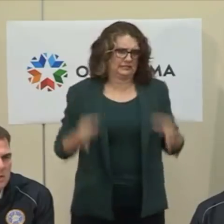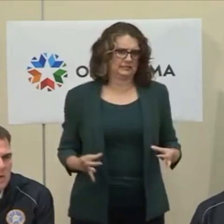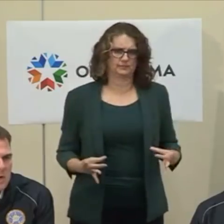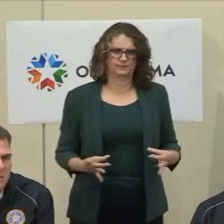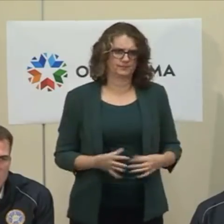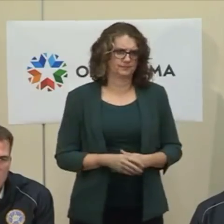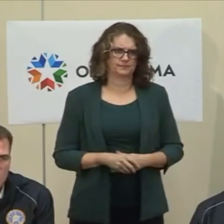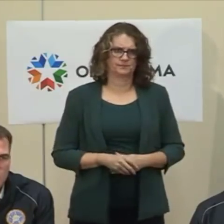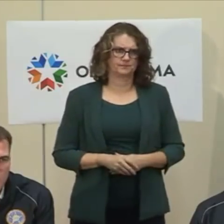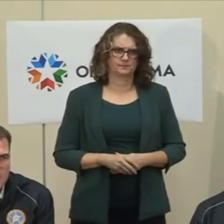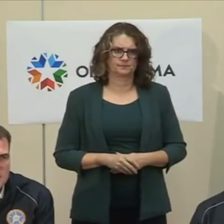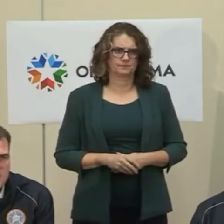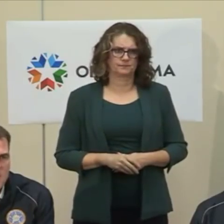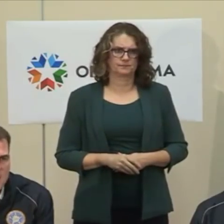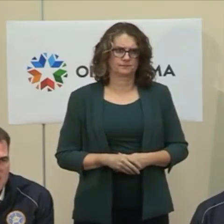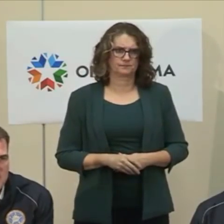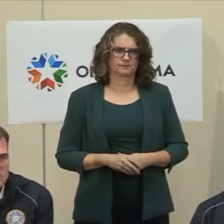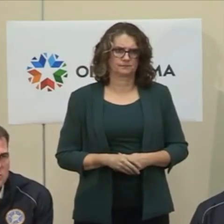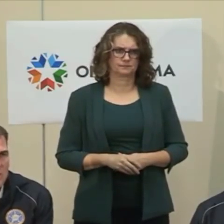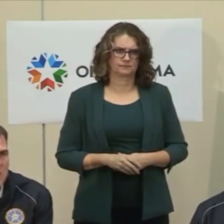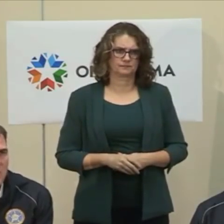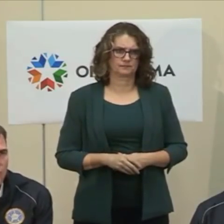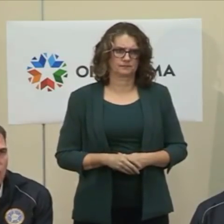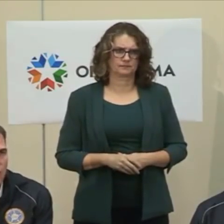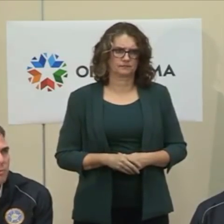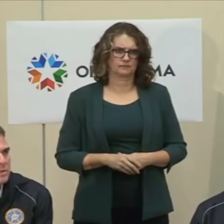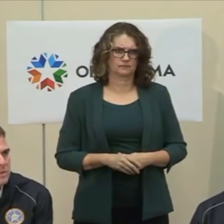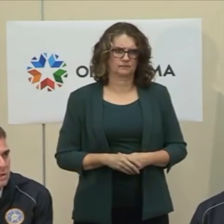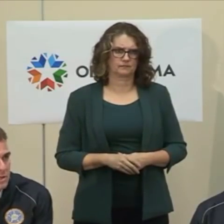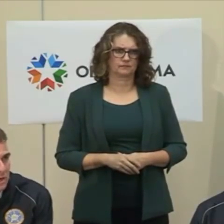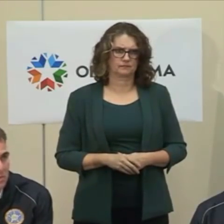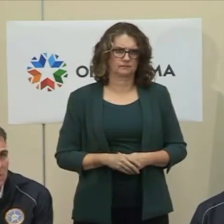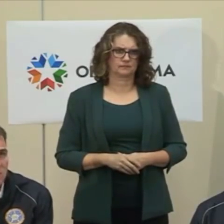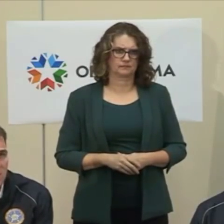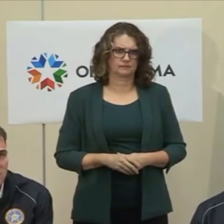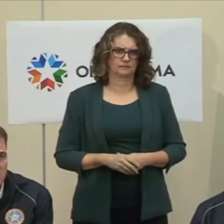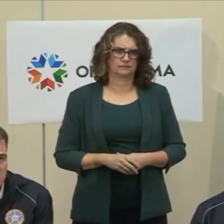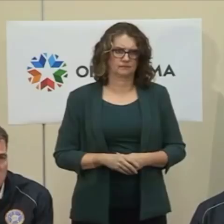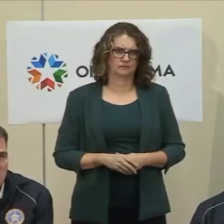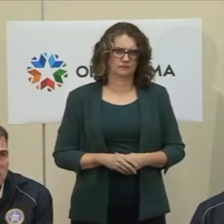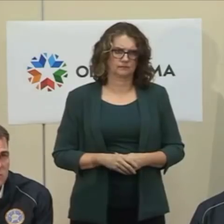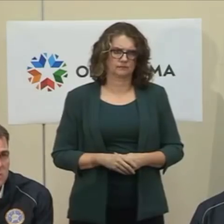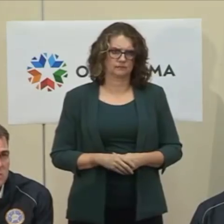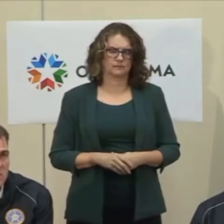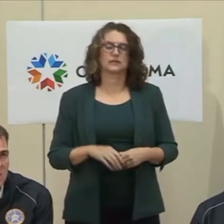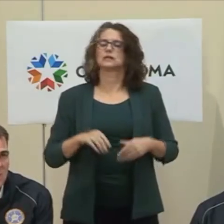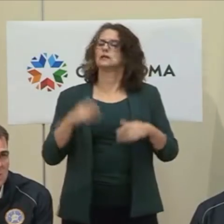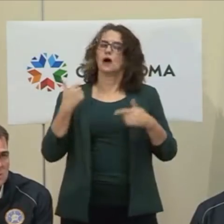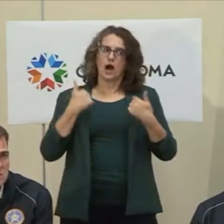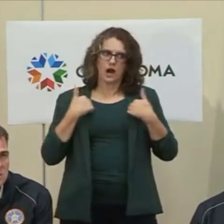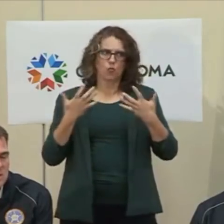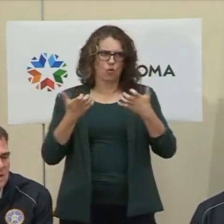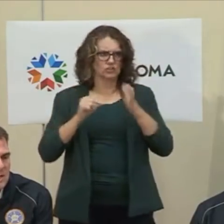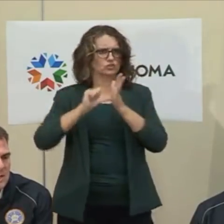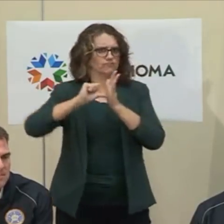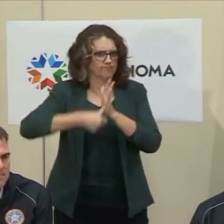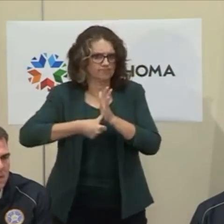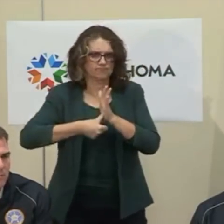again, that's my message right now to Oklahomans is continue to be innovative, continue to follow the CDC guidelines,